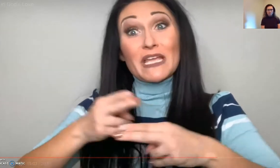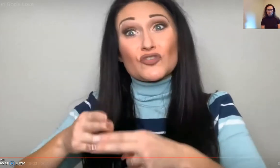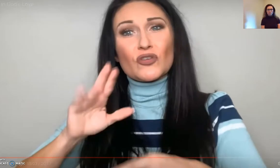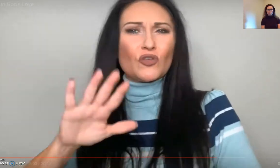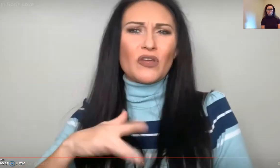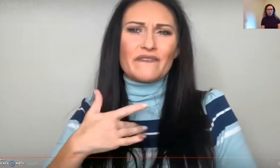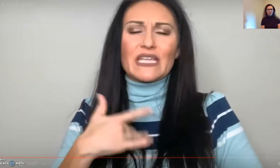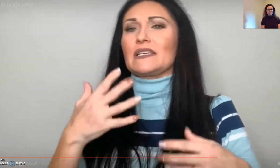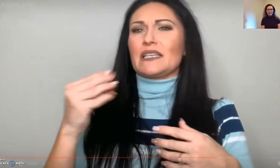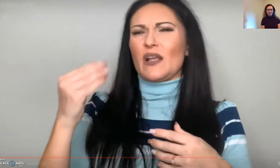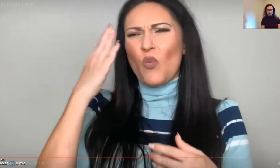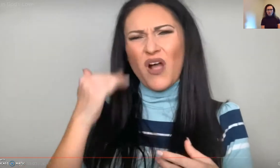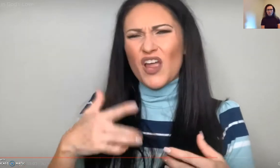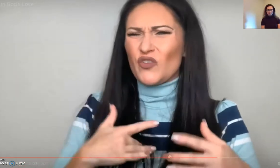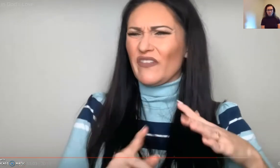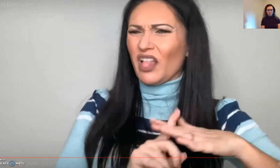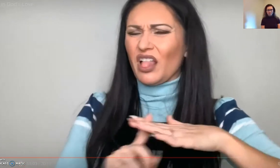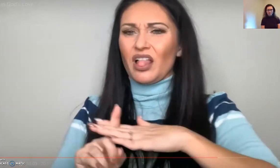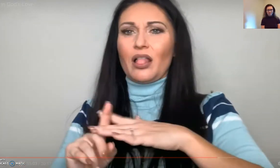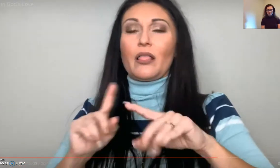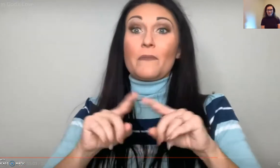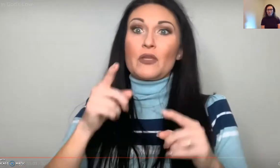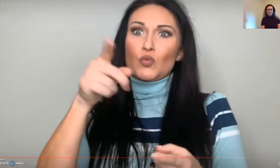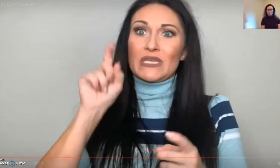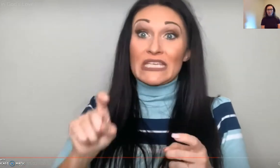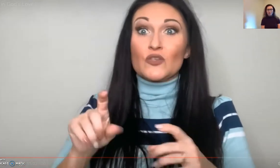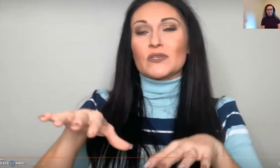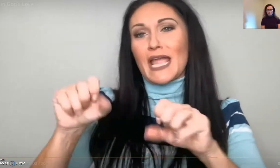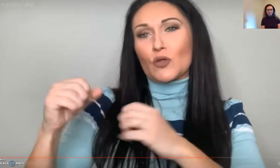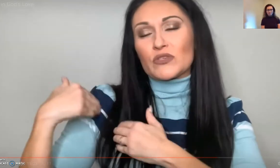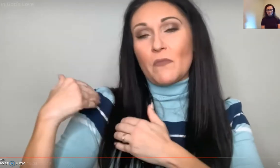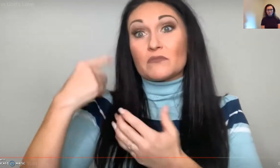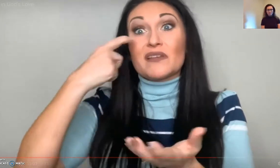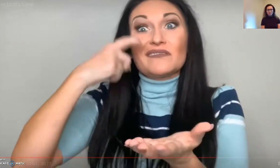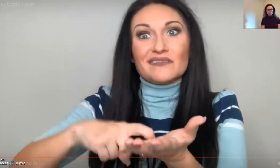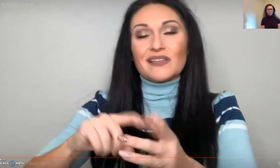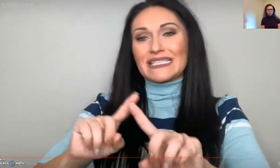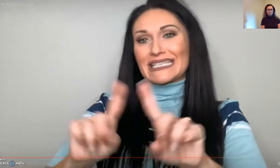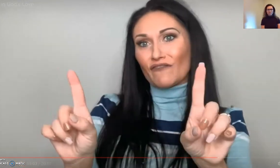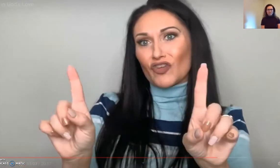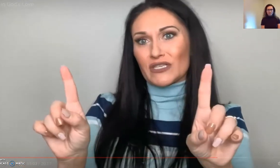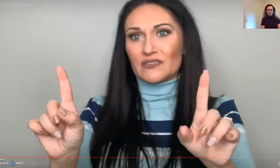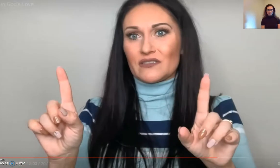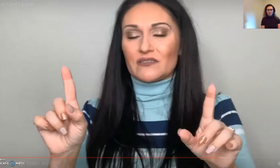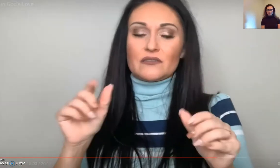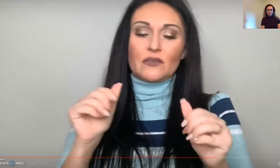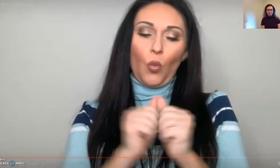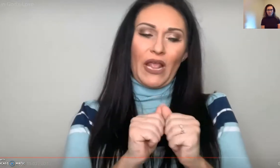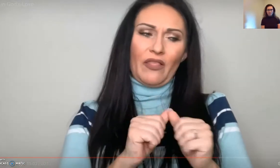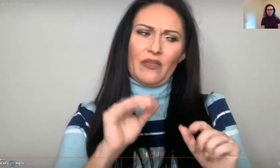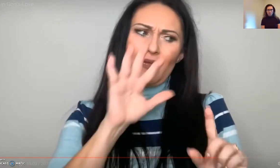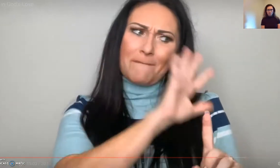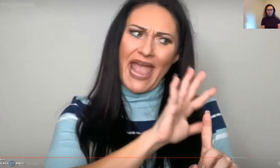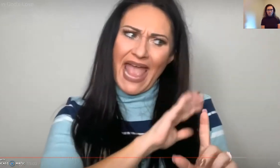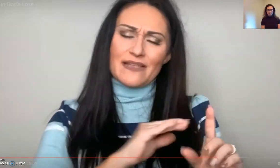You are allowed to feel that way, but you need to take responsibility and know the difference.